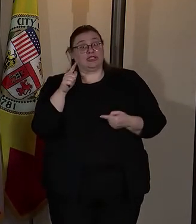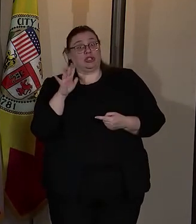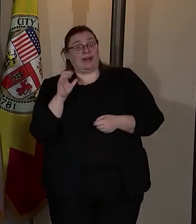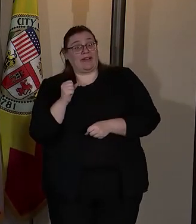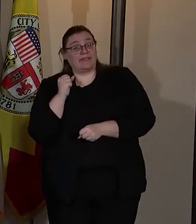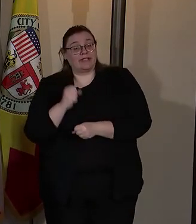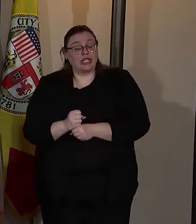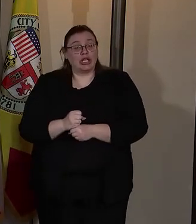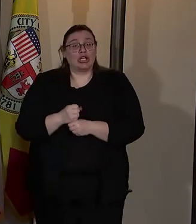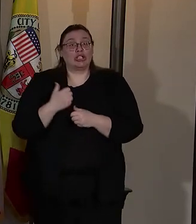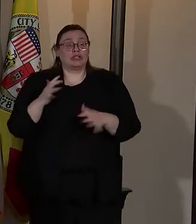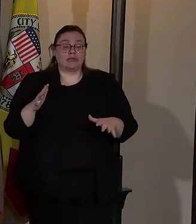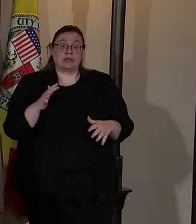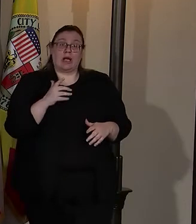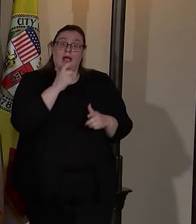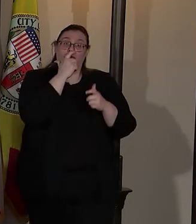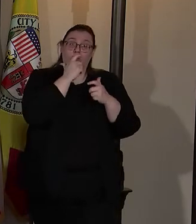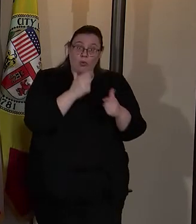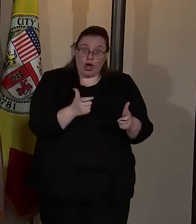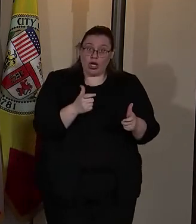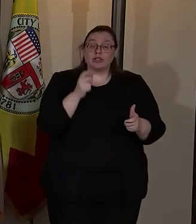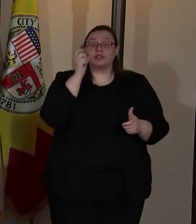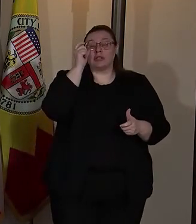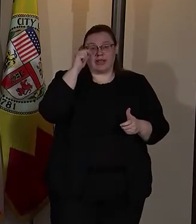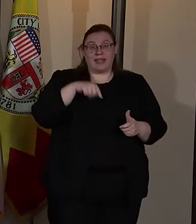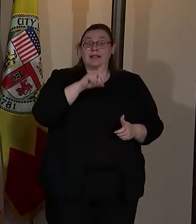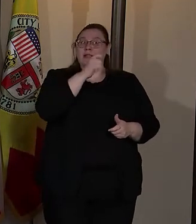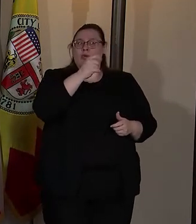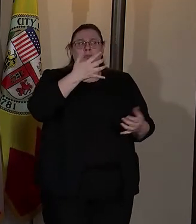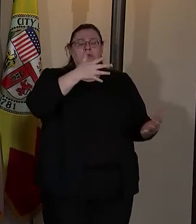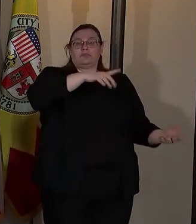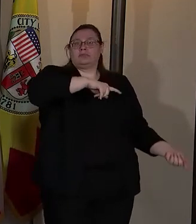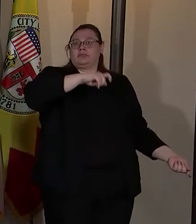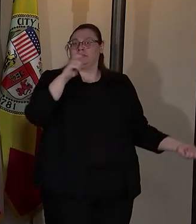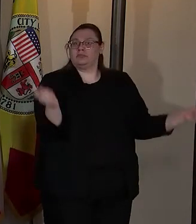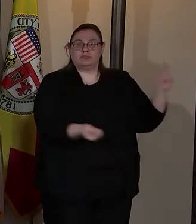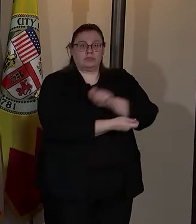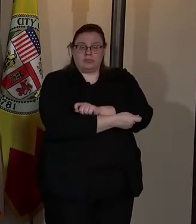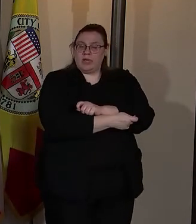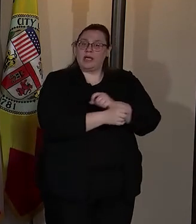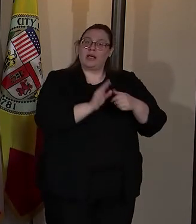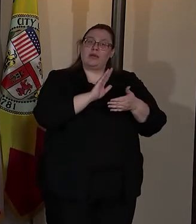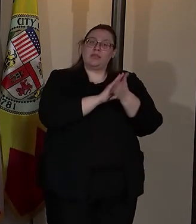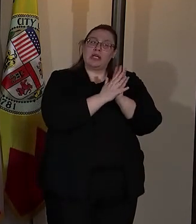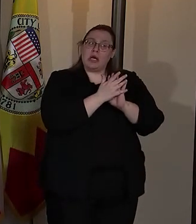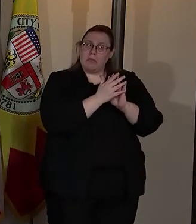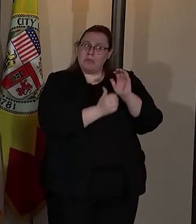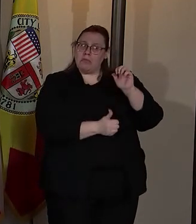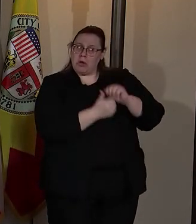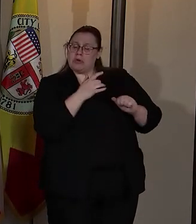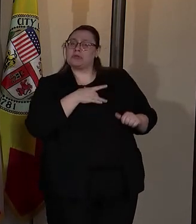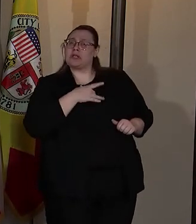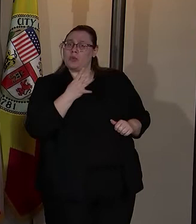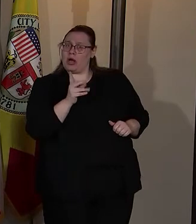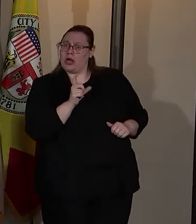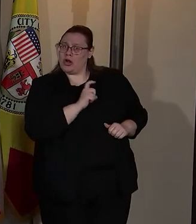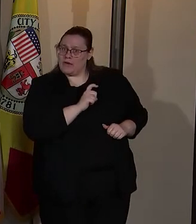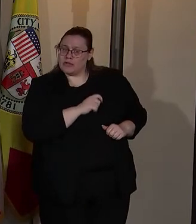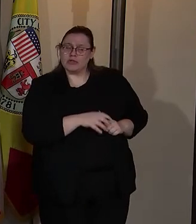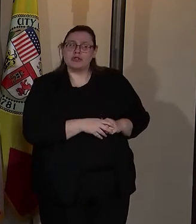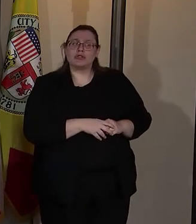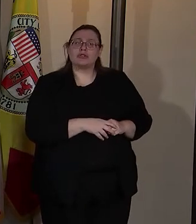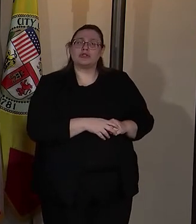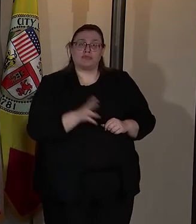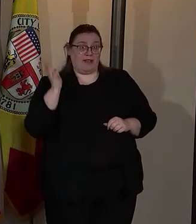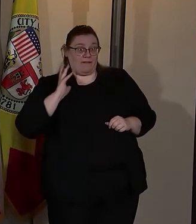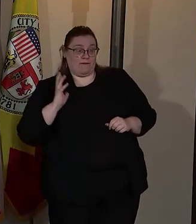have watched the department transformed into one of mostly white officers to one